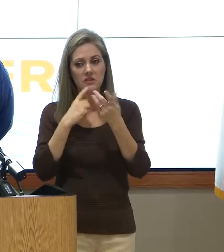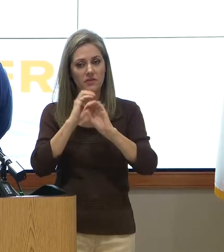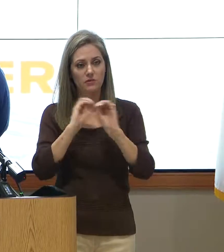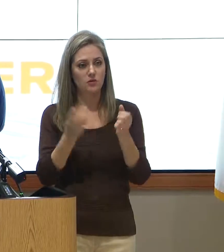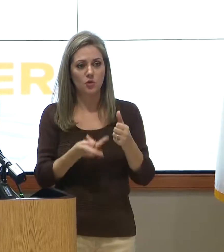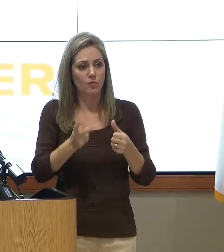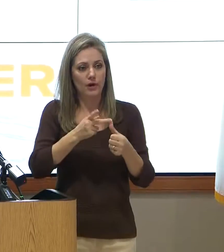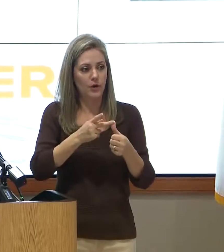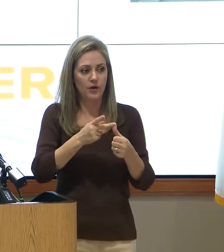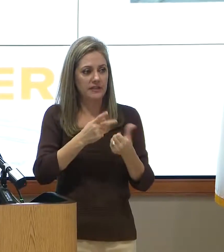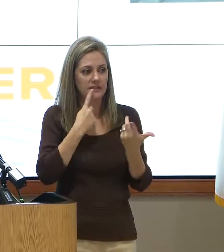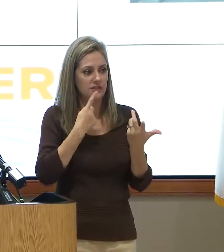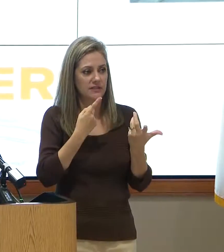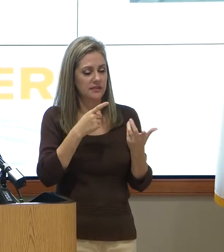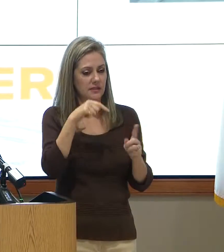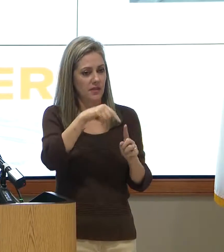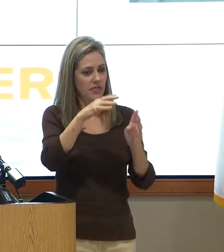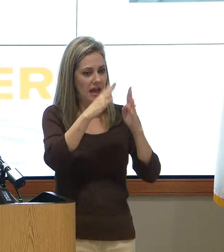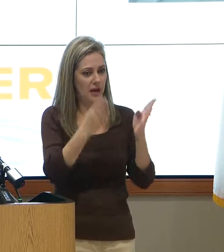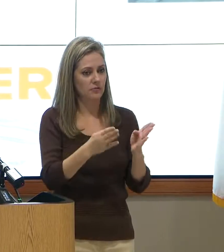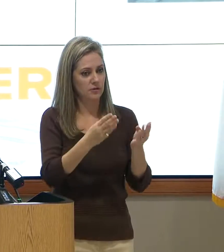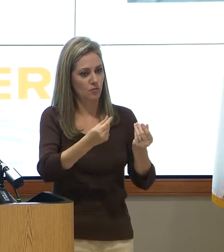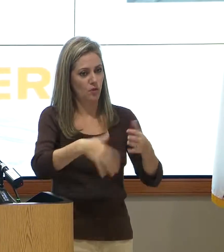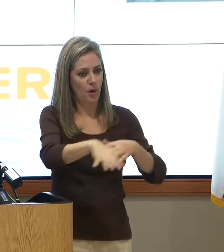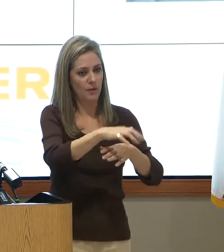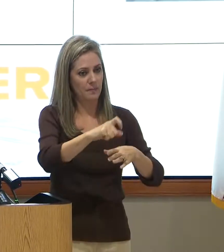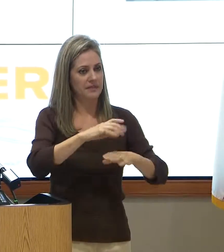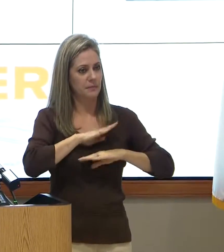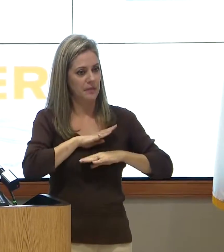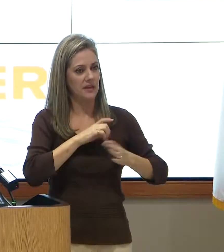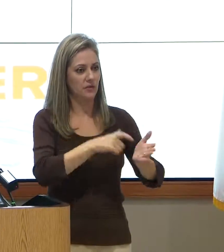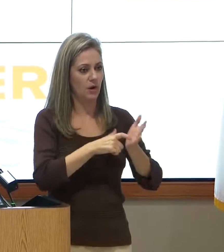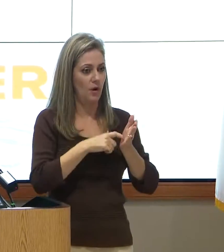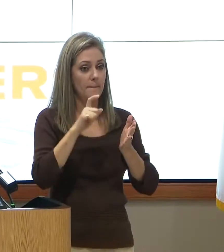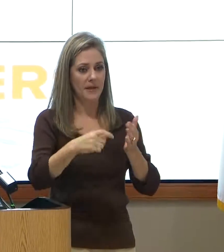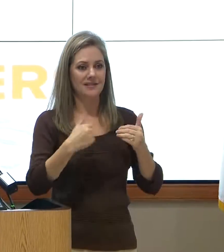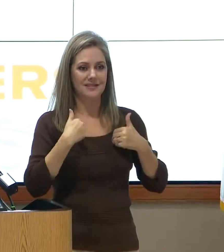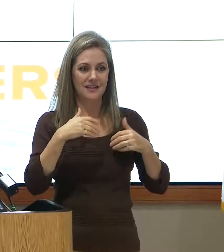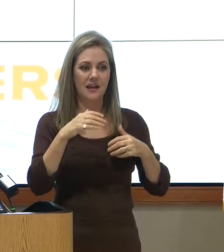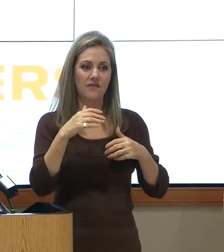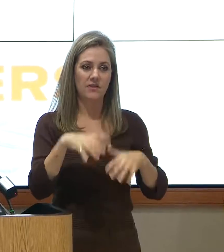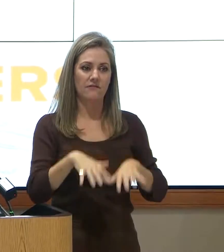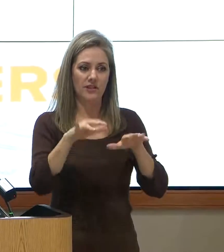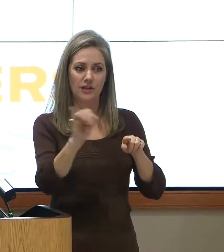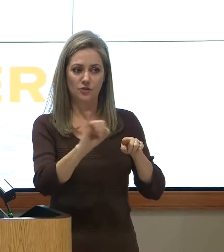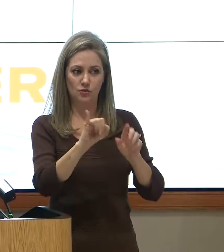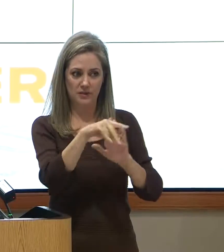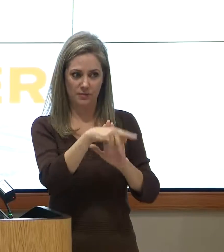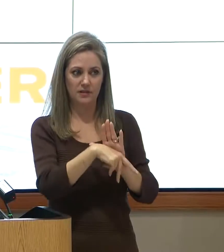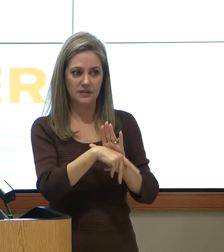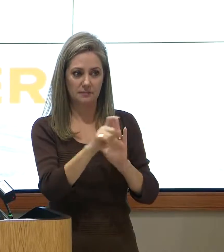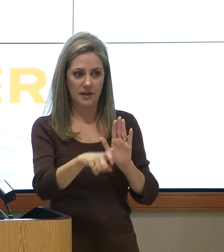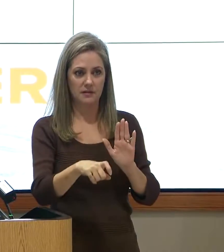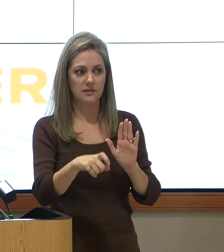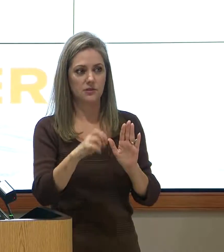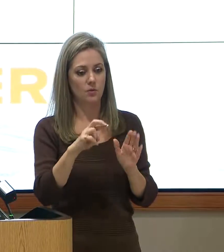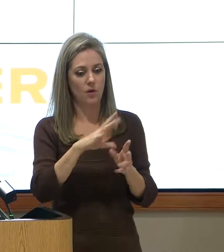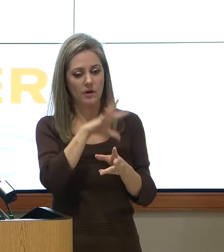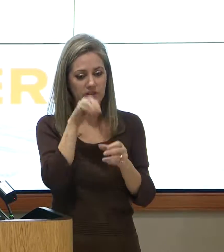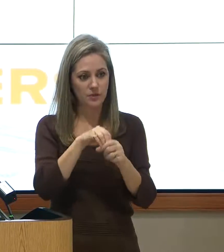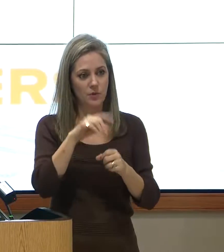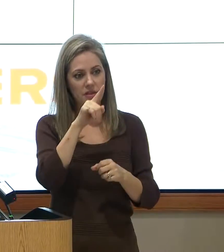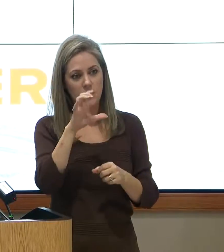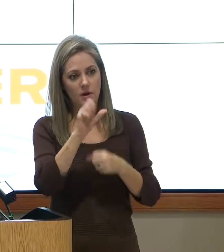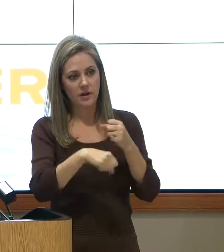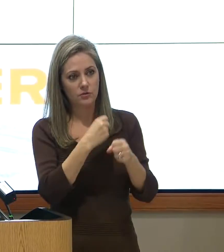aware of, given there. Just the properties have to meet the criteria, which usually have to have a flood insurance policy, or at least that's one thing that helps them. Located within a 100-year floodplain,